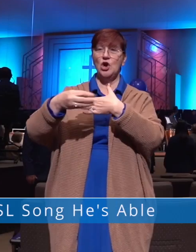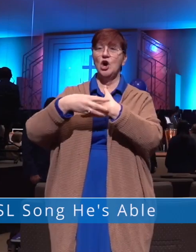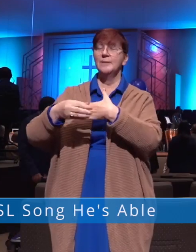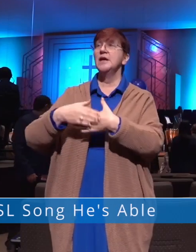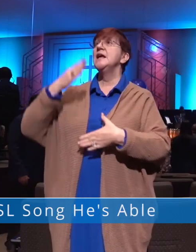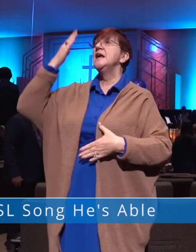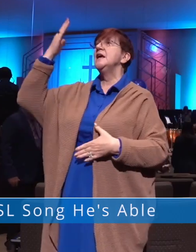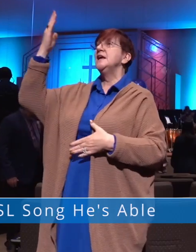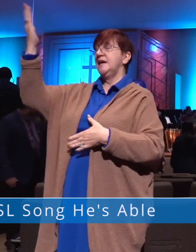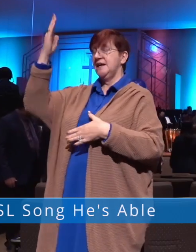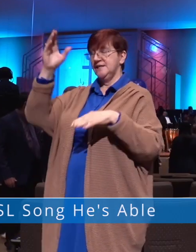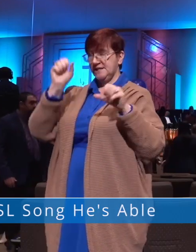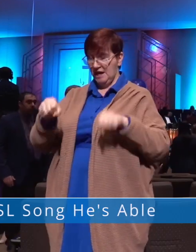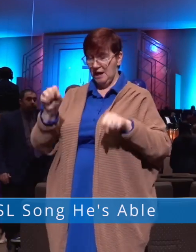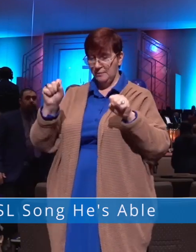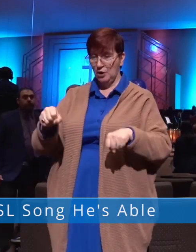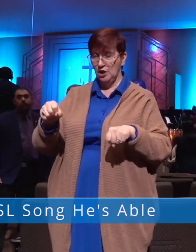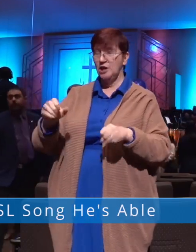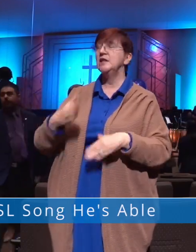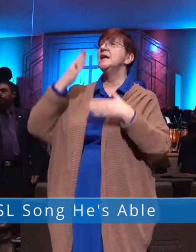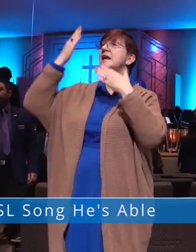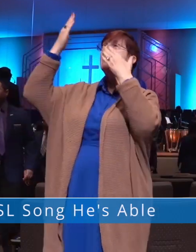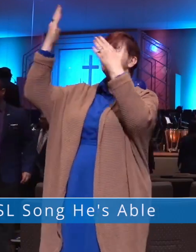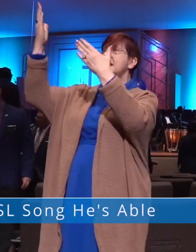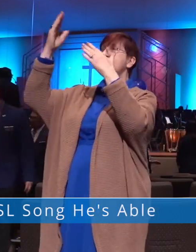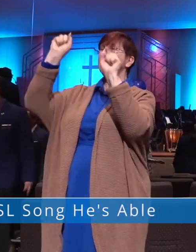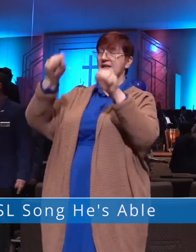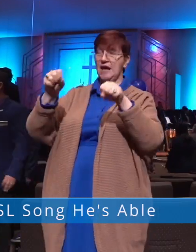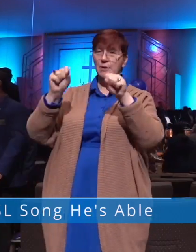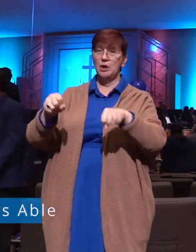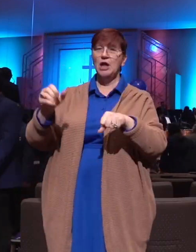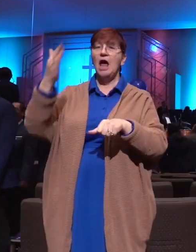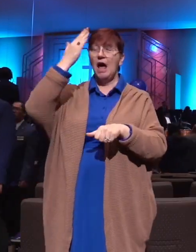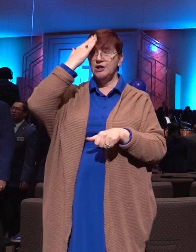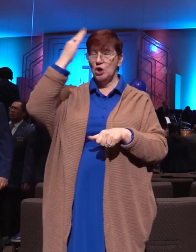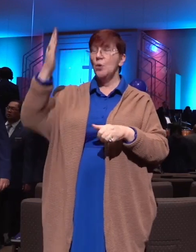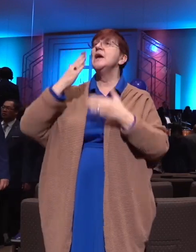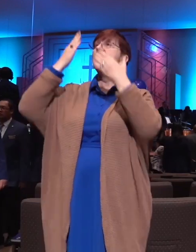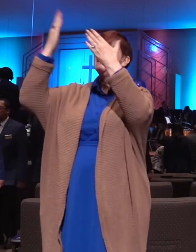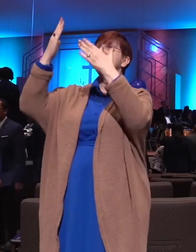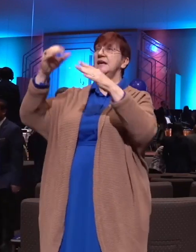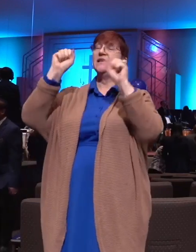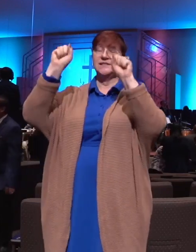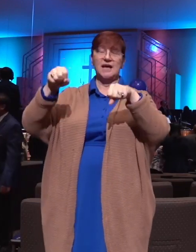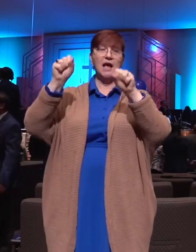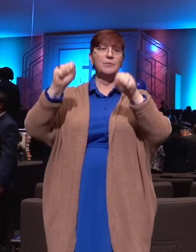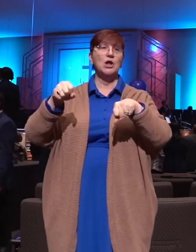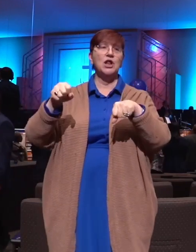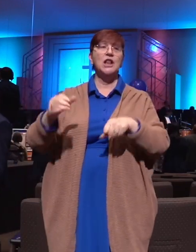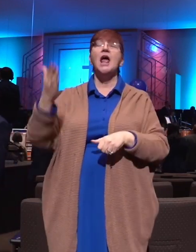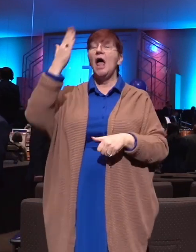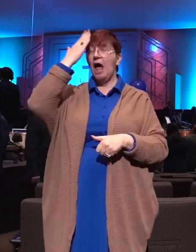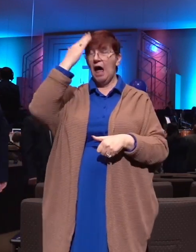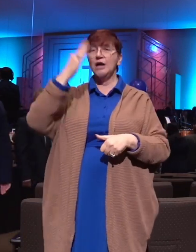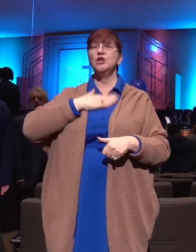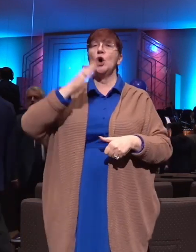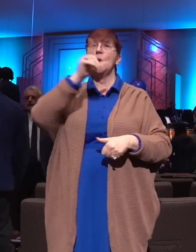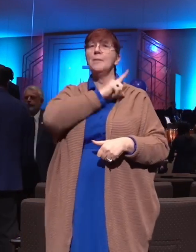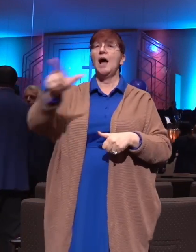He's able, He's able, I know He's able, I know my